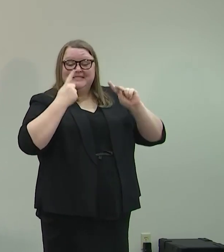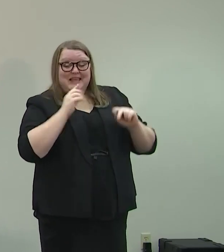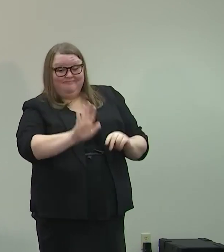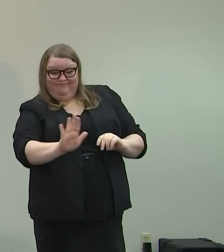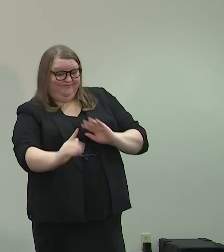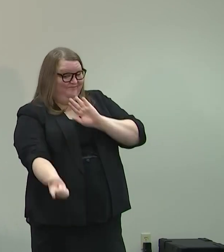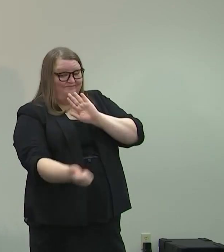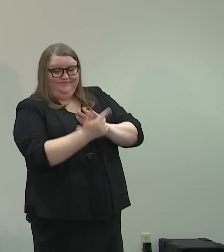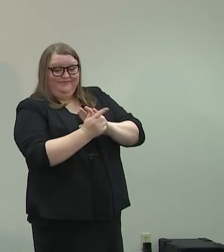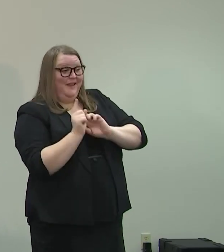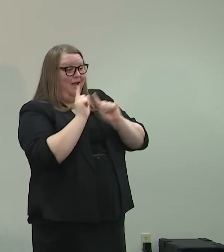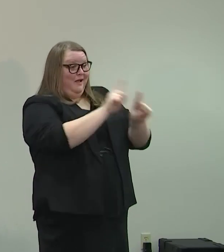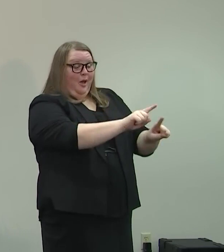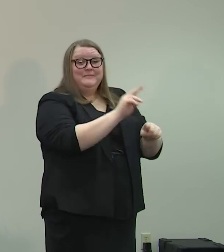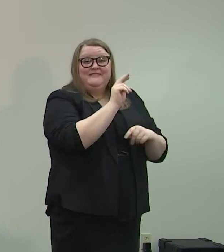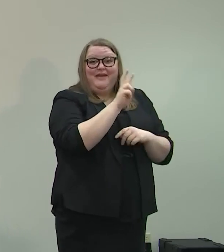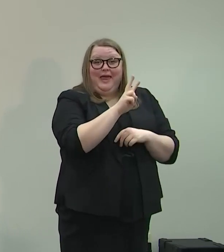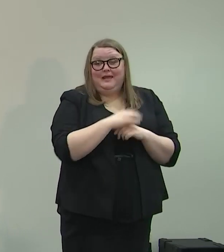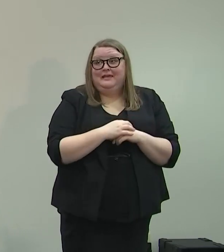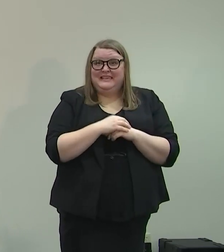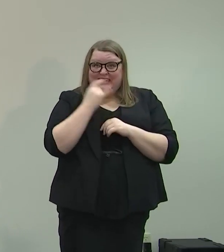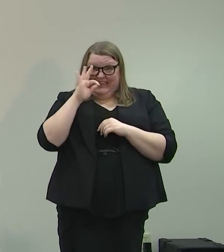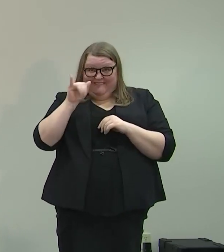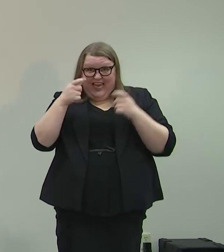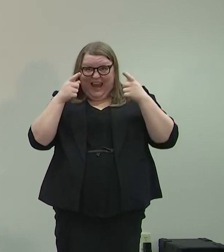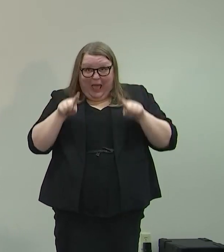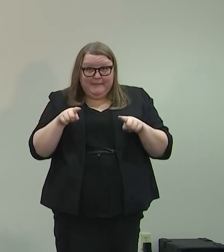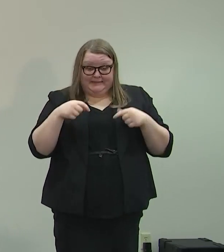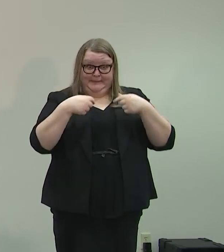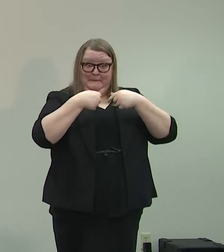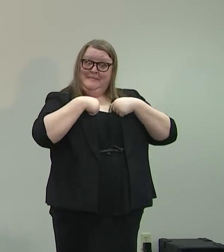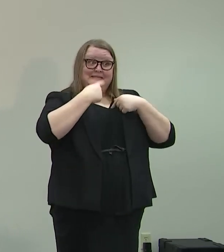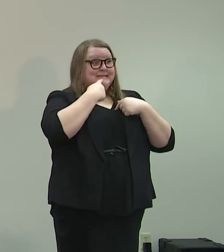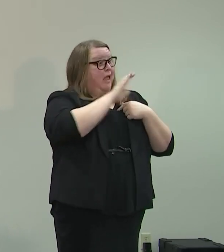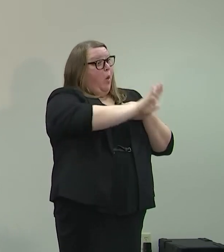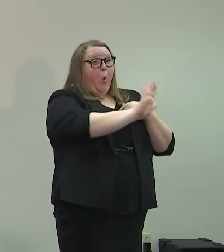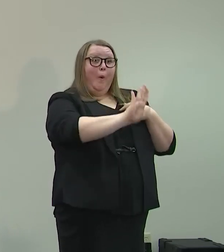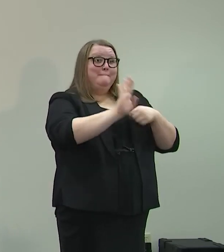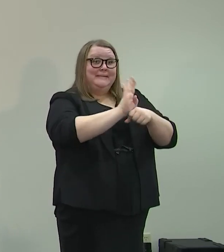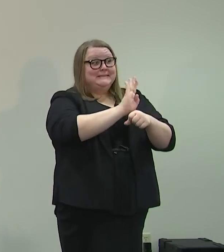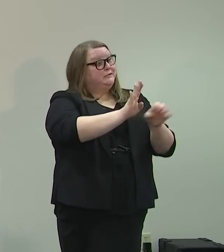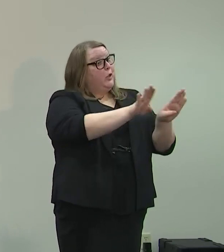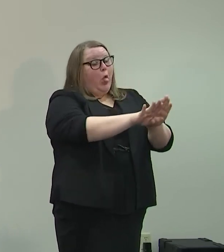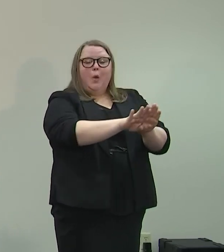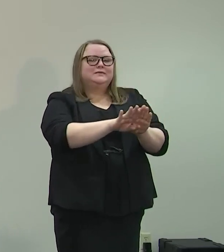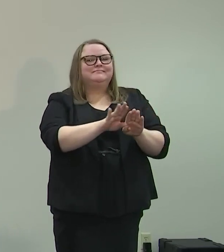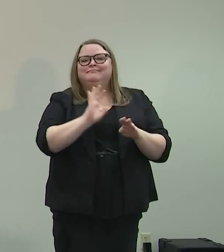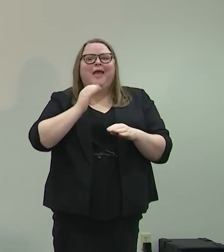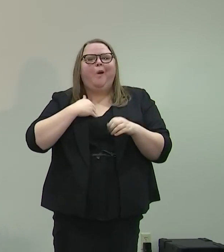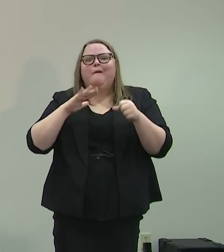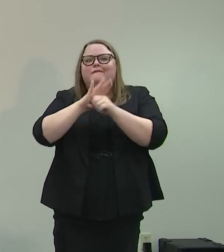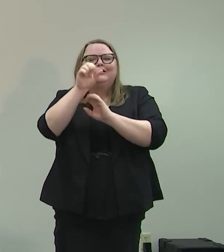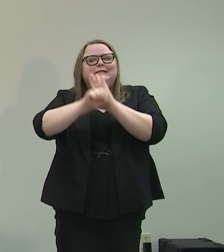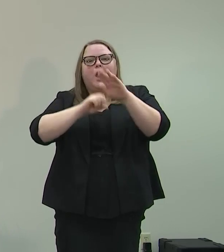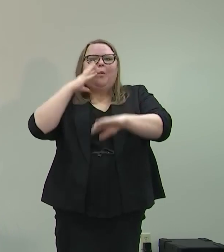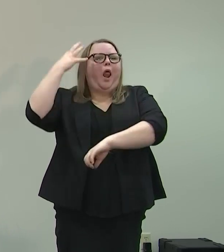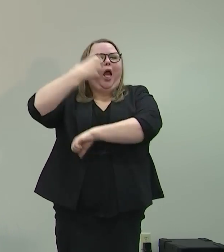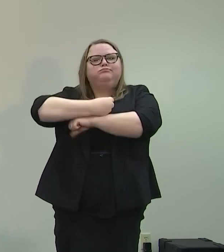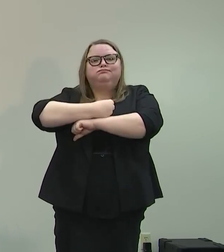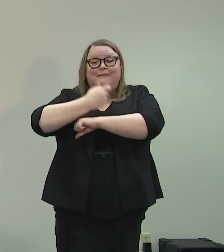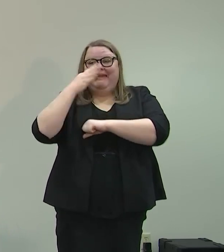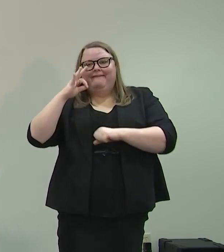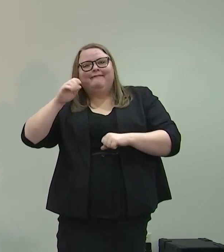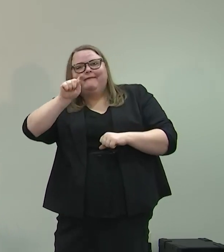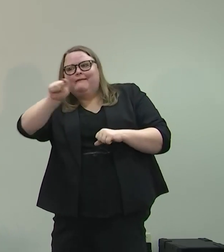to put in any more restrictions and shut down businesses in the Strip. It would shut down automatically if our neighboring and our sister states imposed